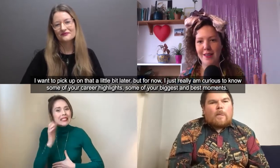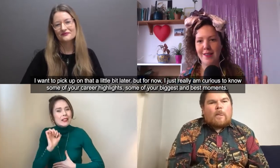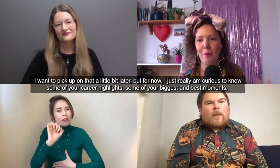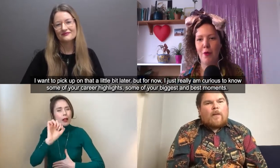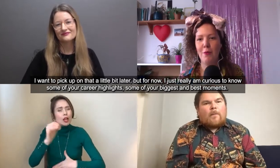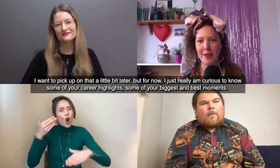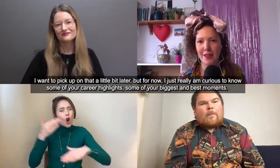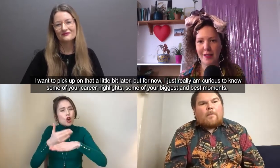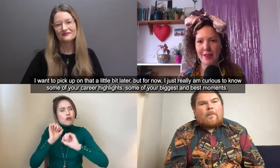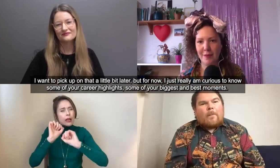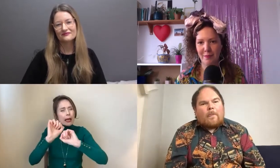moments